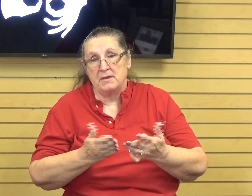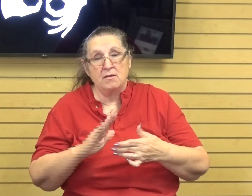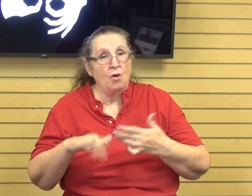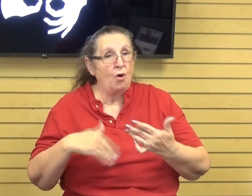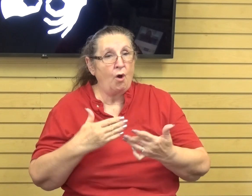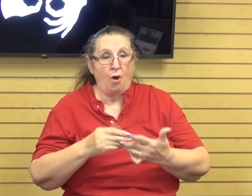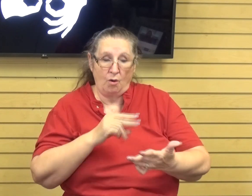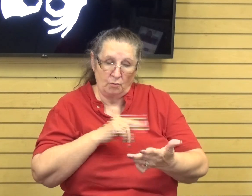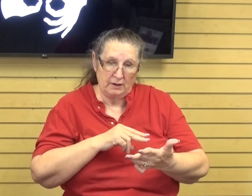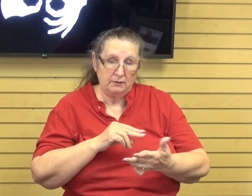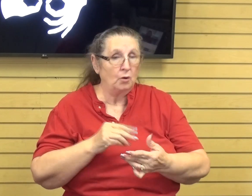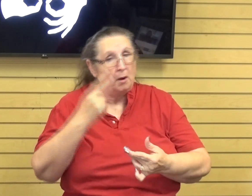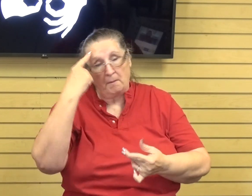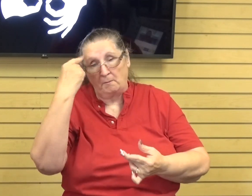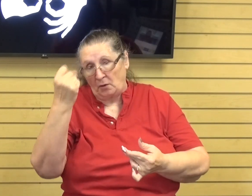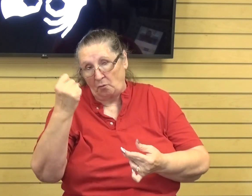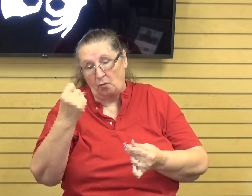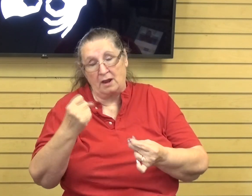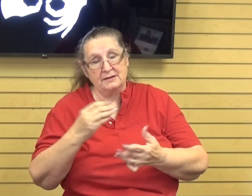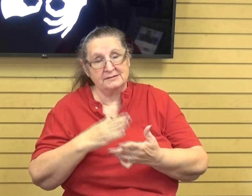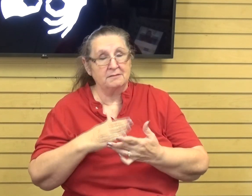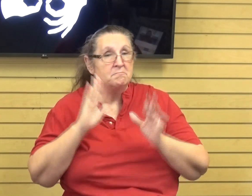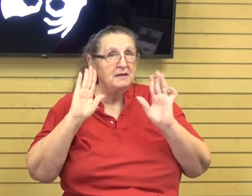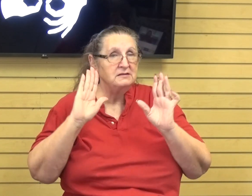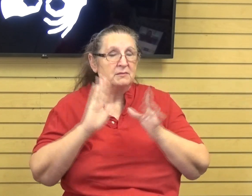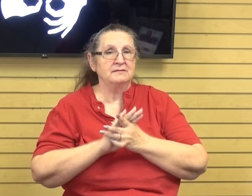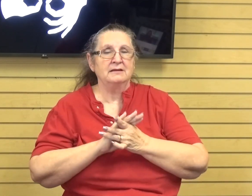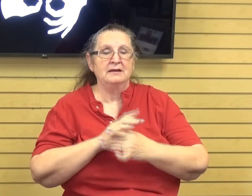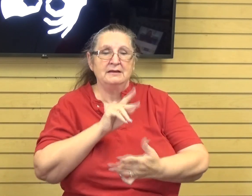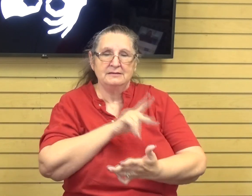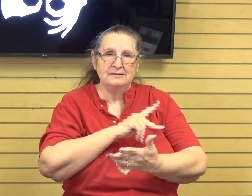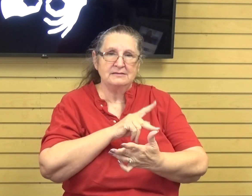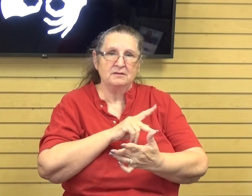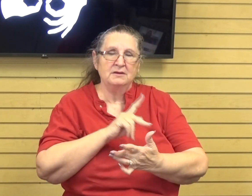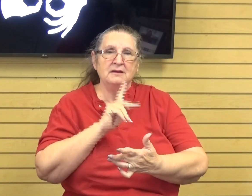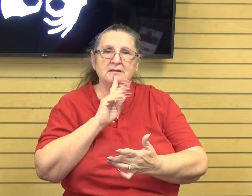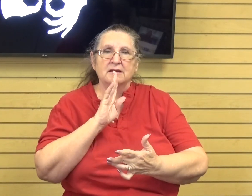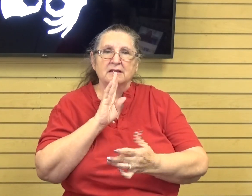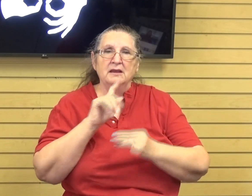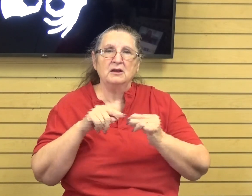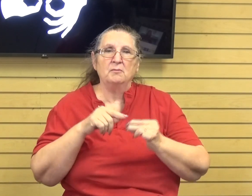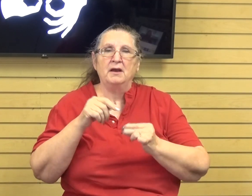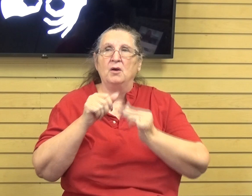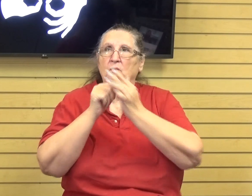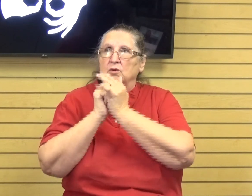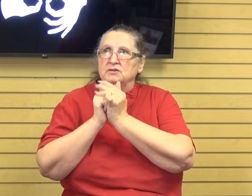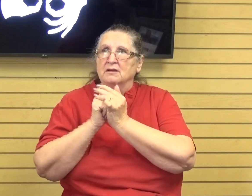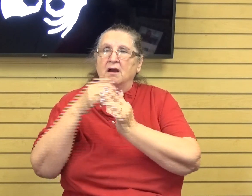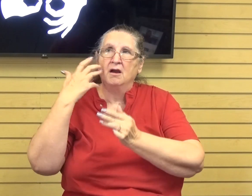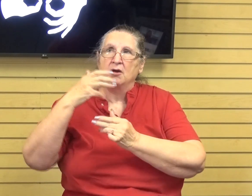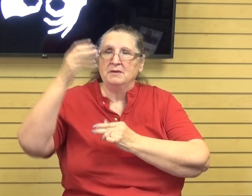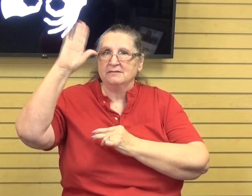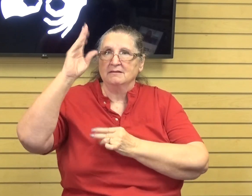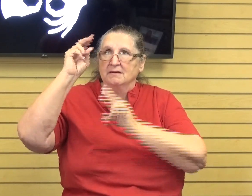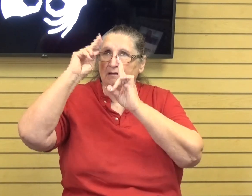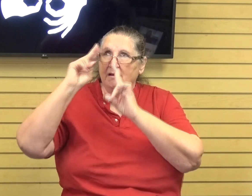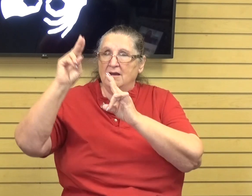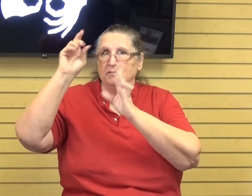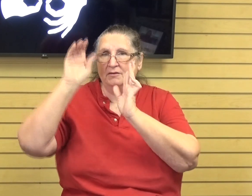is amazing. So in this Psalm, it's talking about worshiping our amazing God and giving honor and glory to a glorious